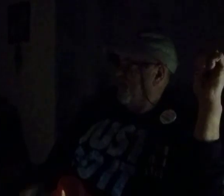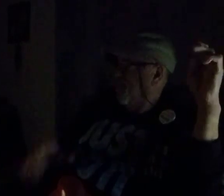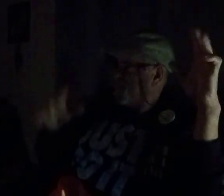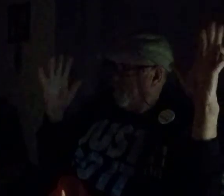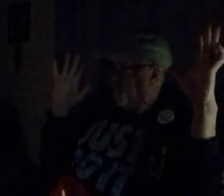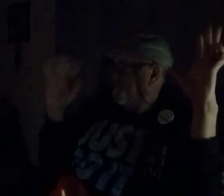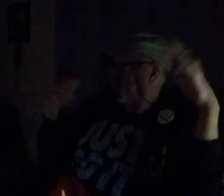me,